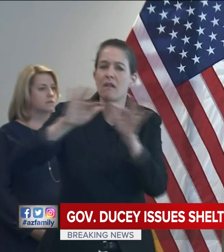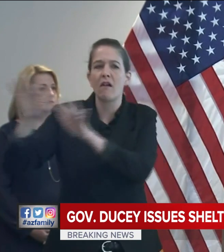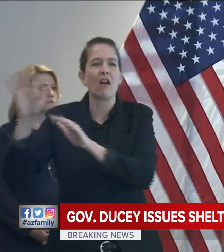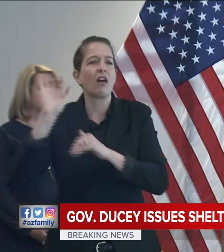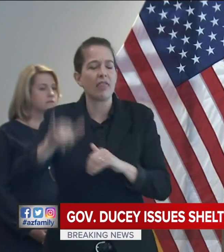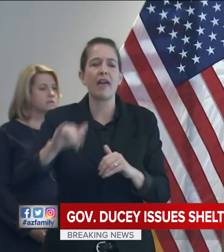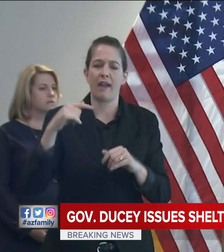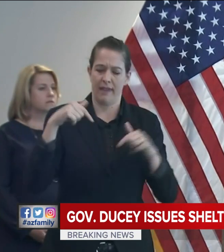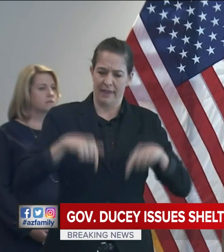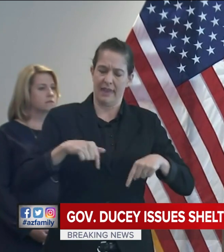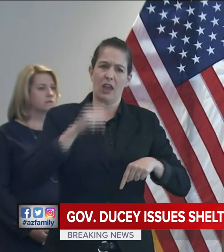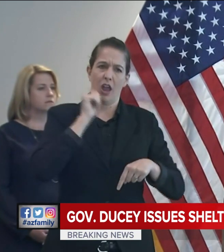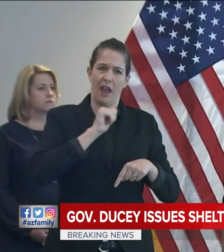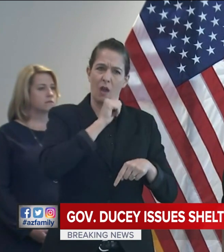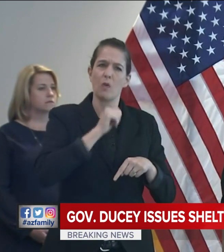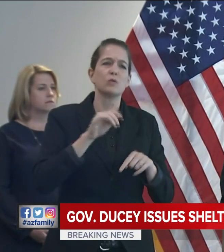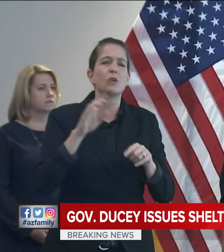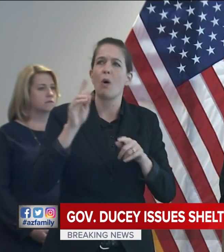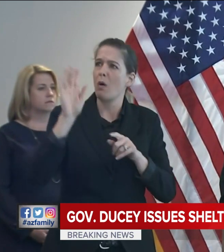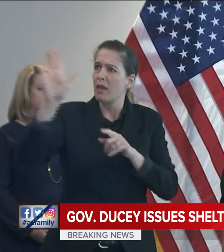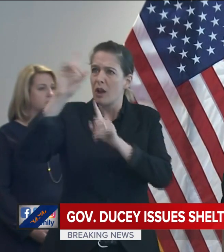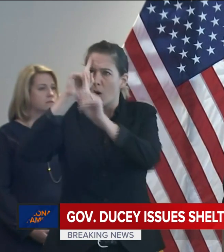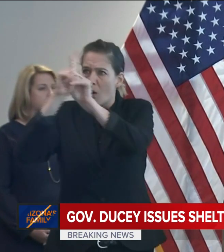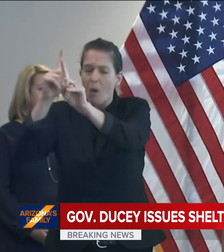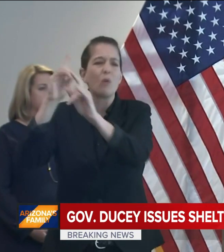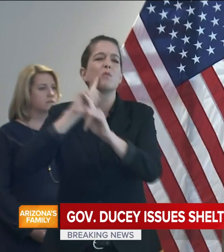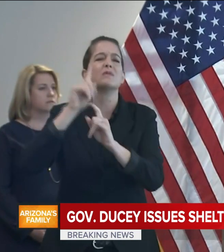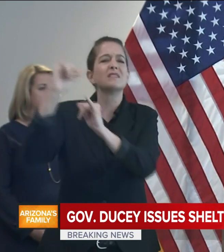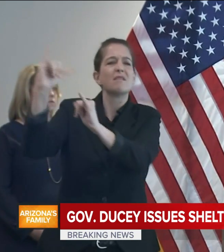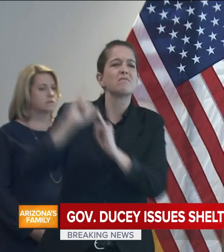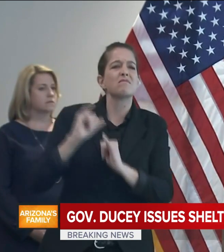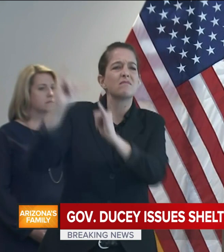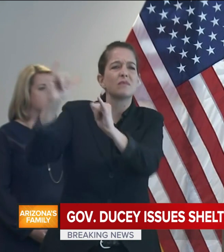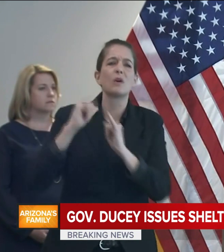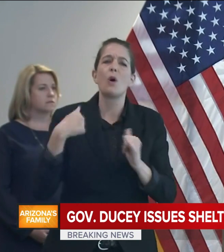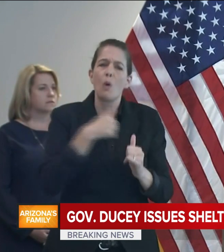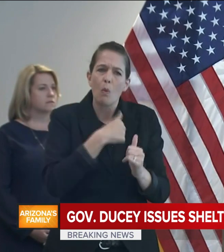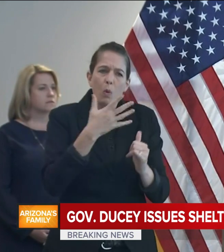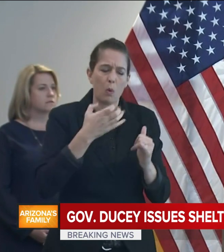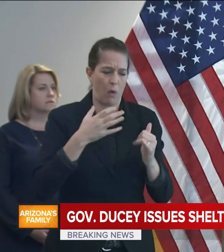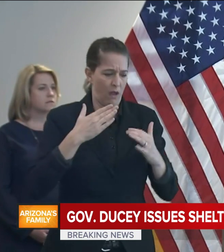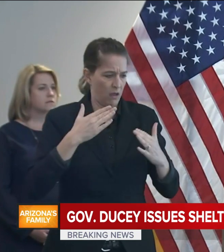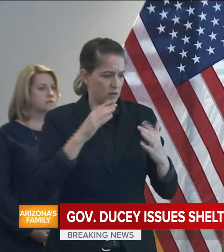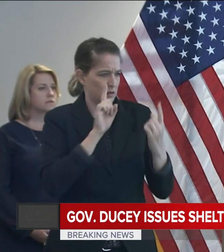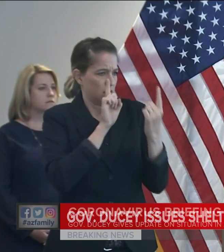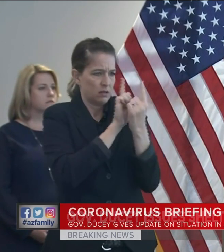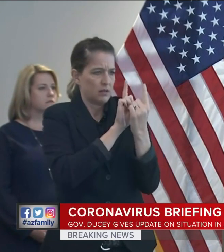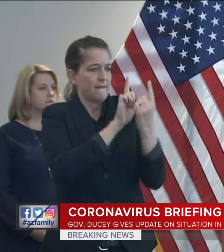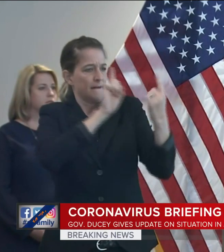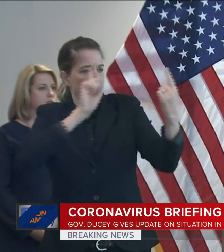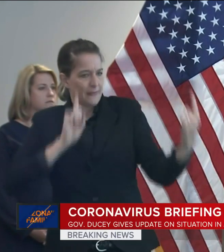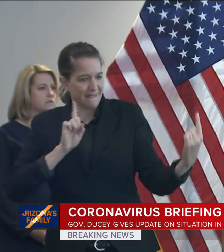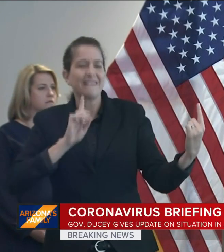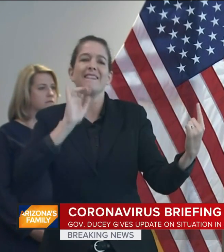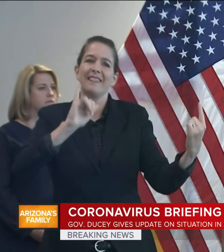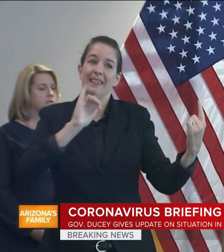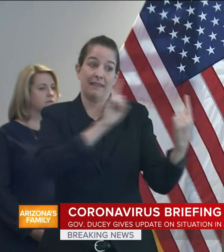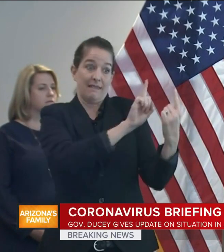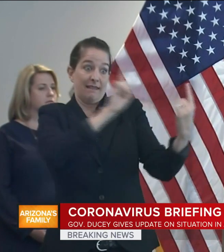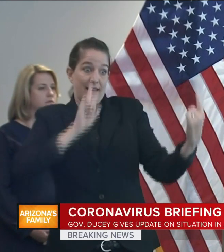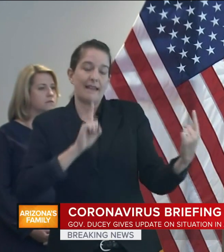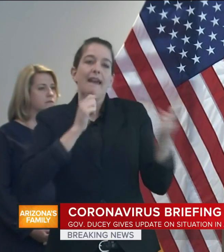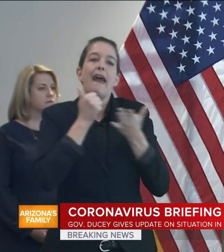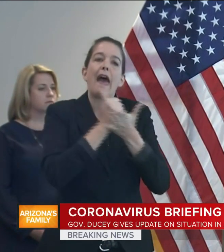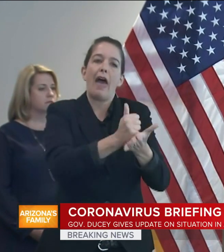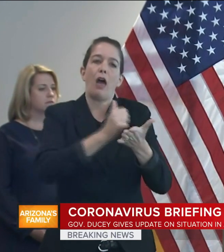Enhanced physical distancing measures to slow the spread of COVID-19. Our order takes